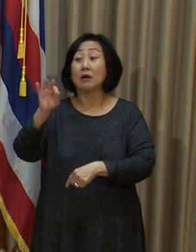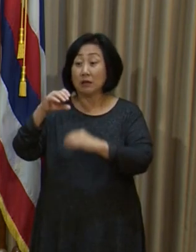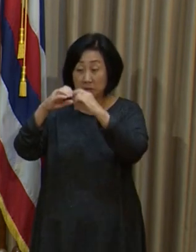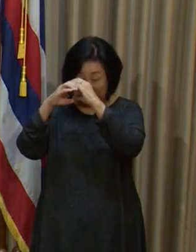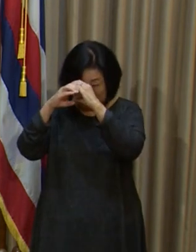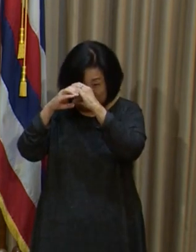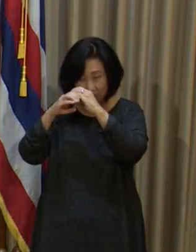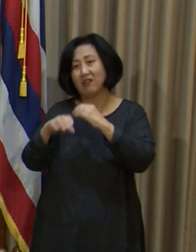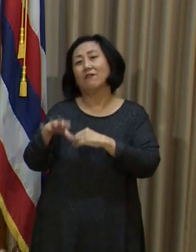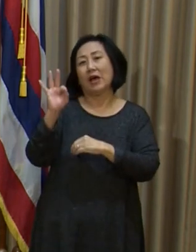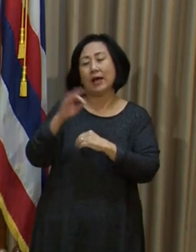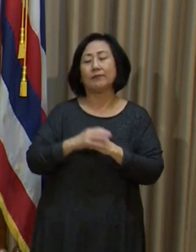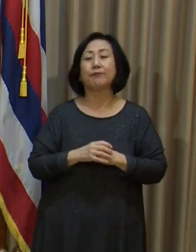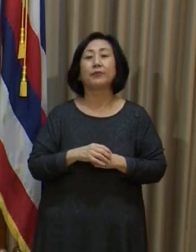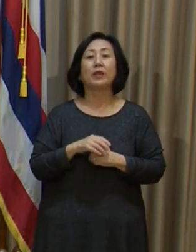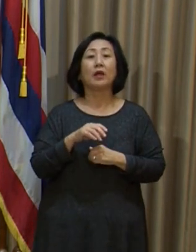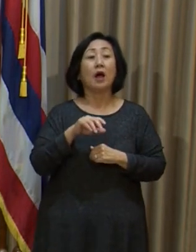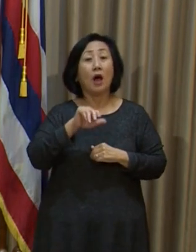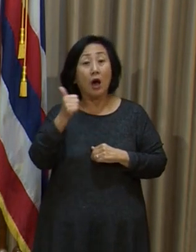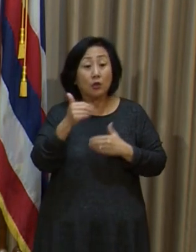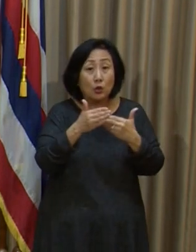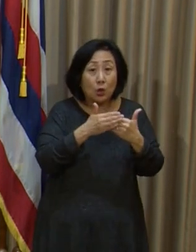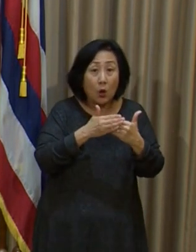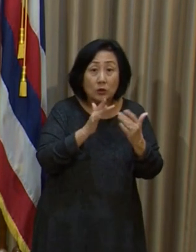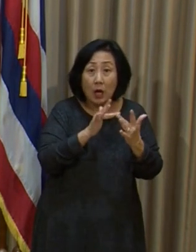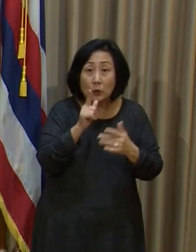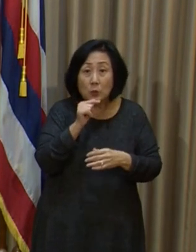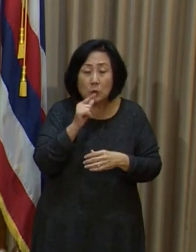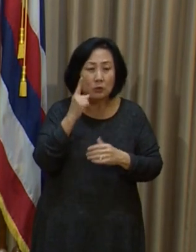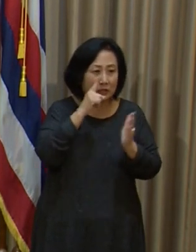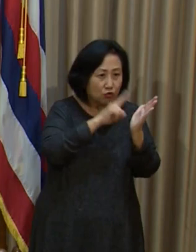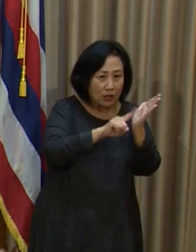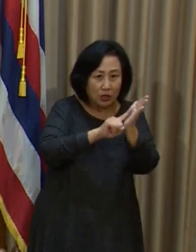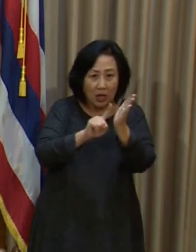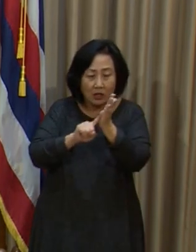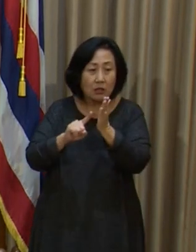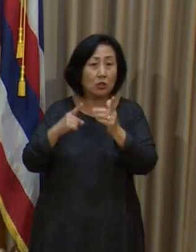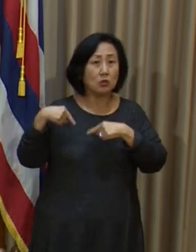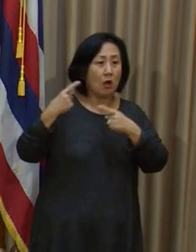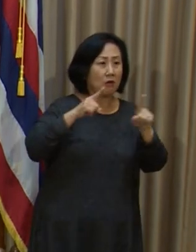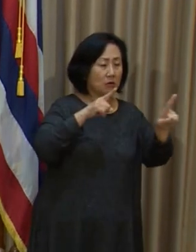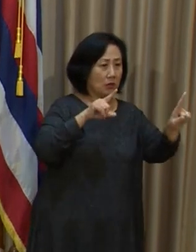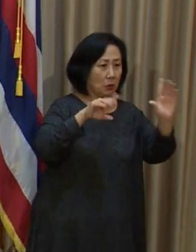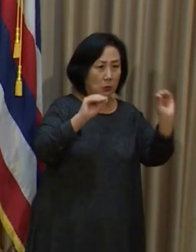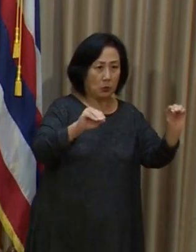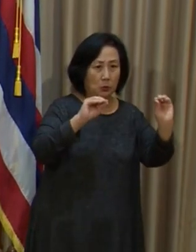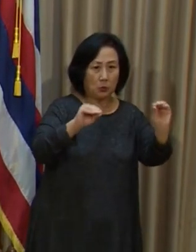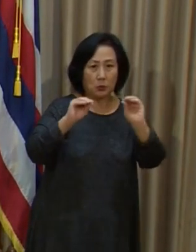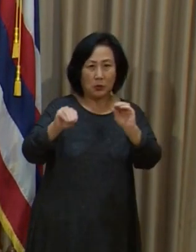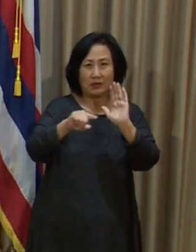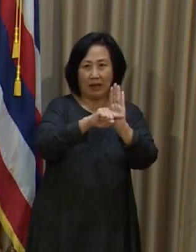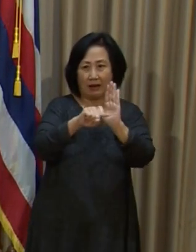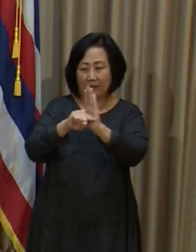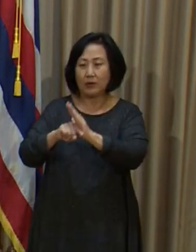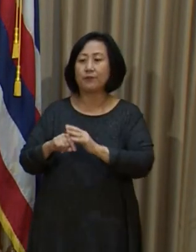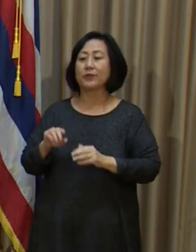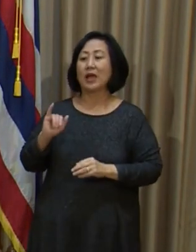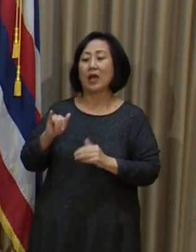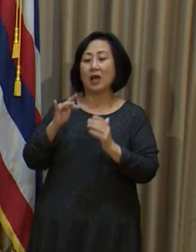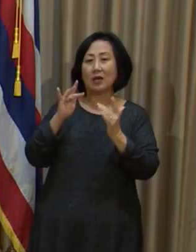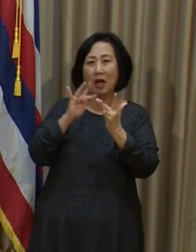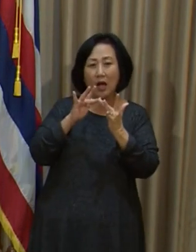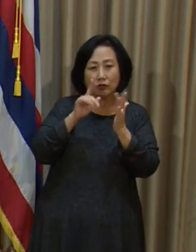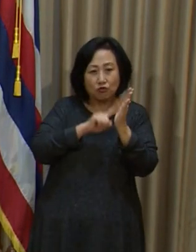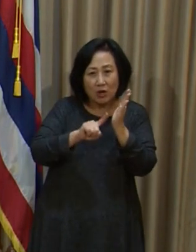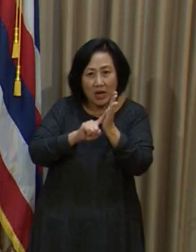The other close contacts have been investigated, tested so far negative. So that contact tracing